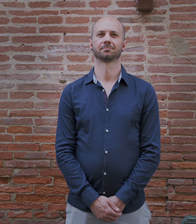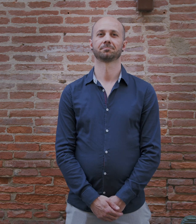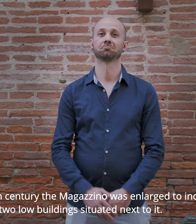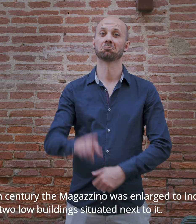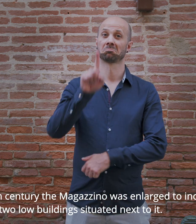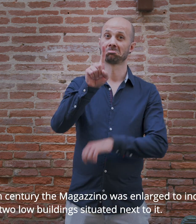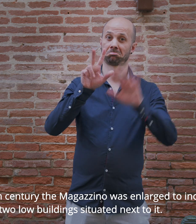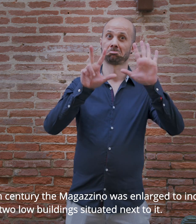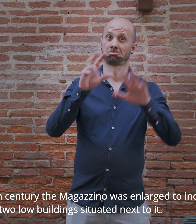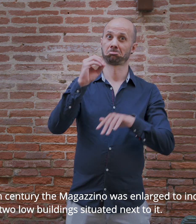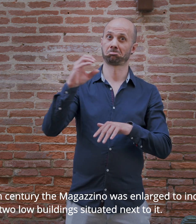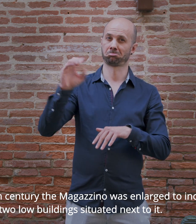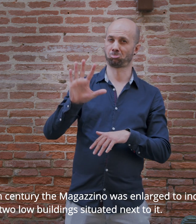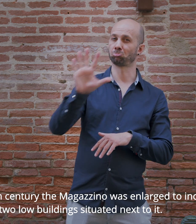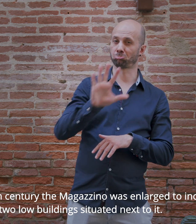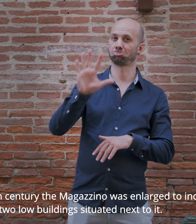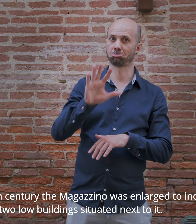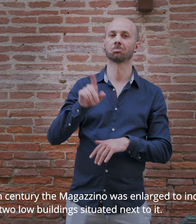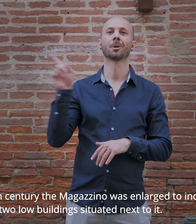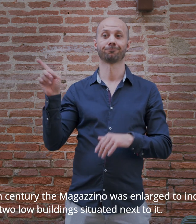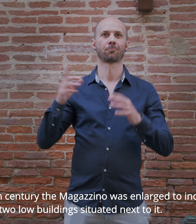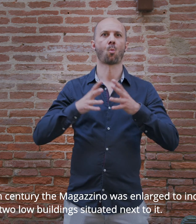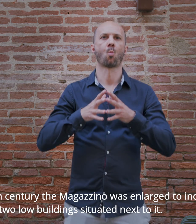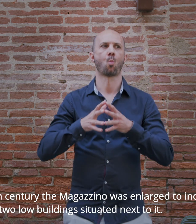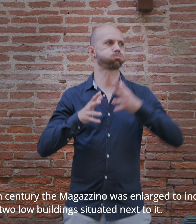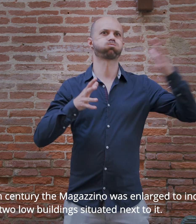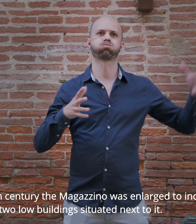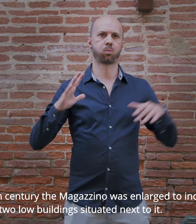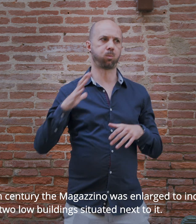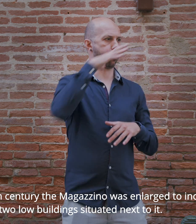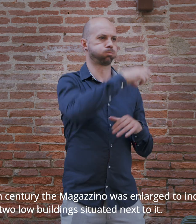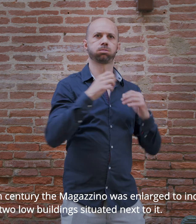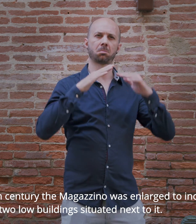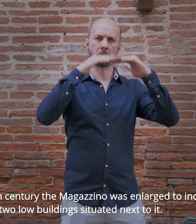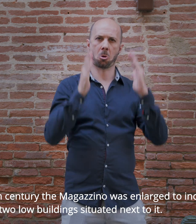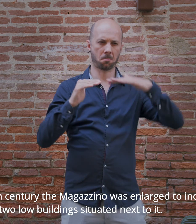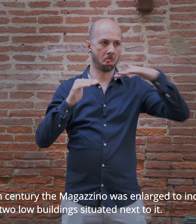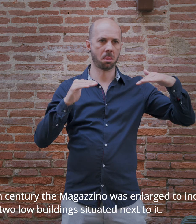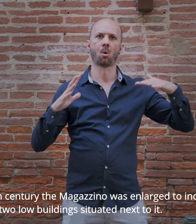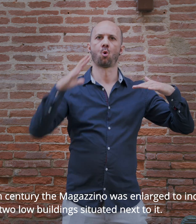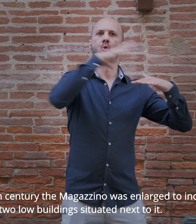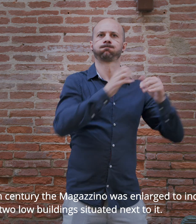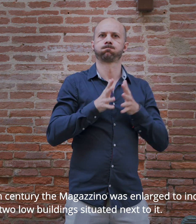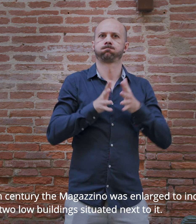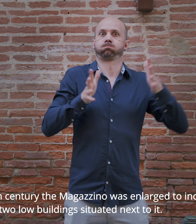In the 19th century, the Magazzino was enlarged to include the two low buildings situated next to it.